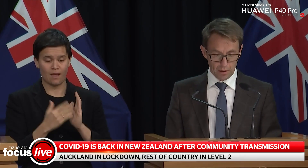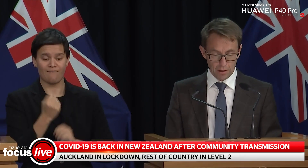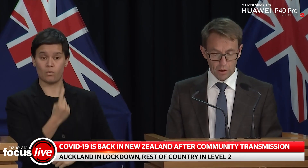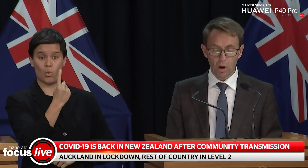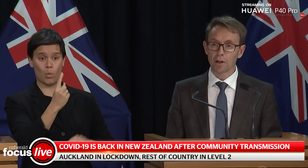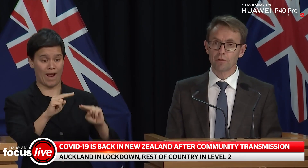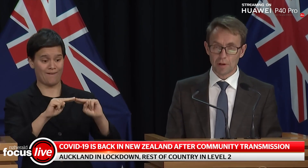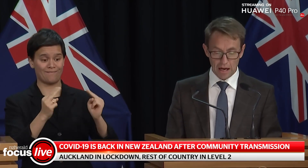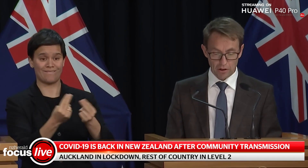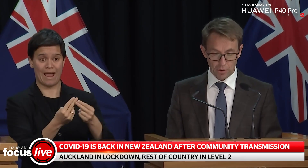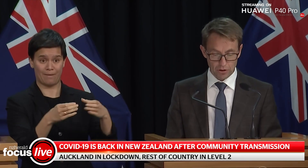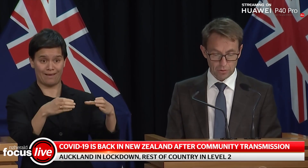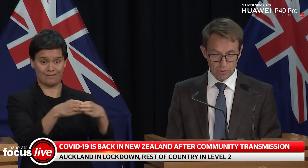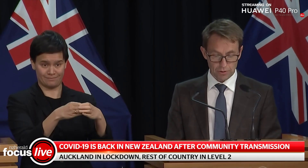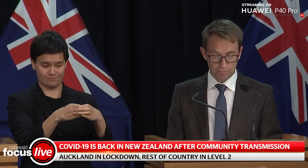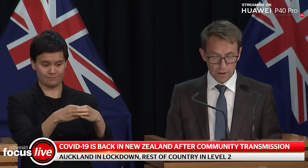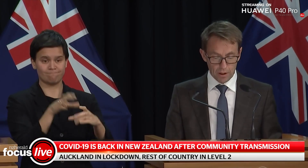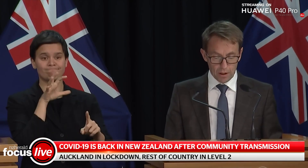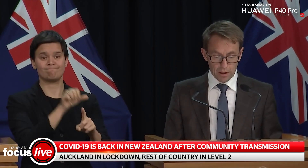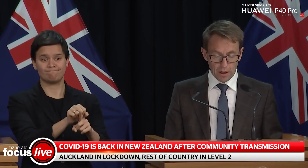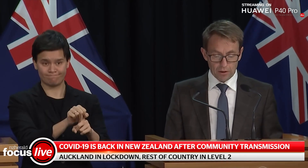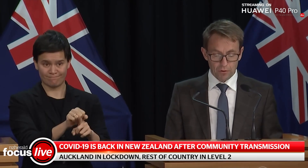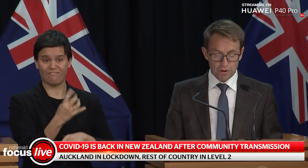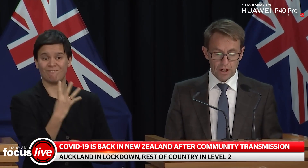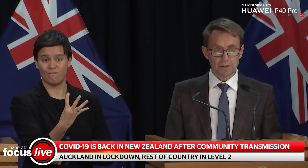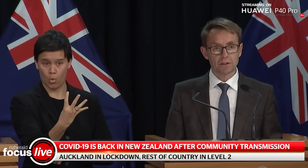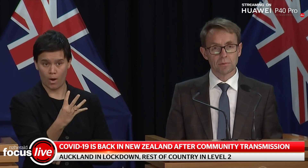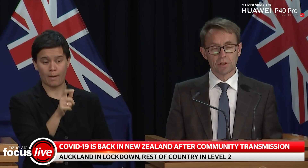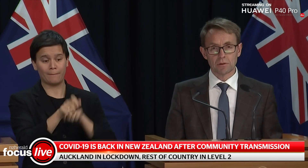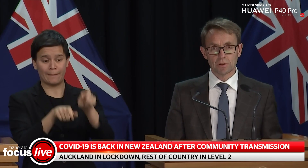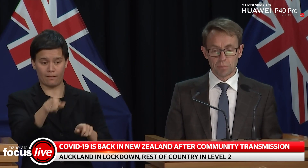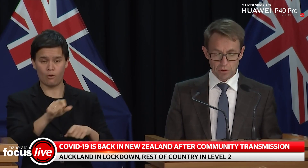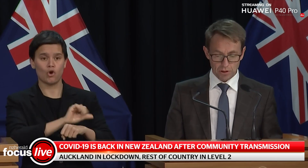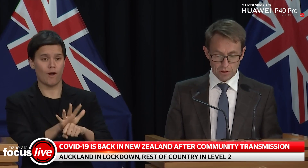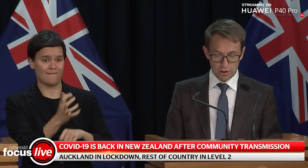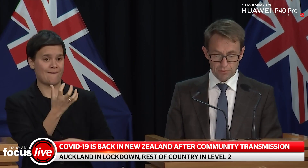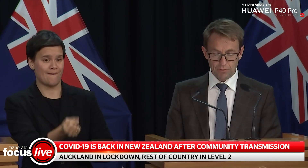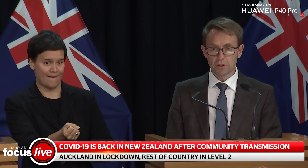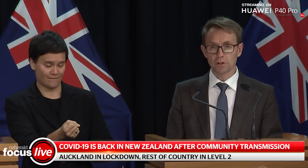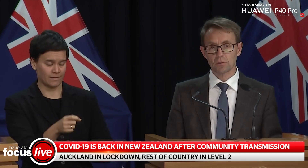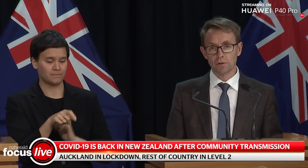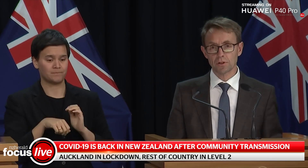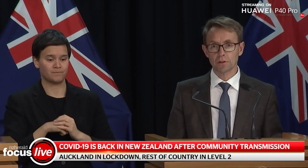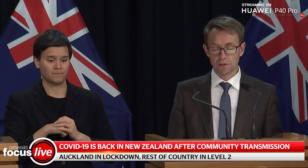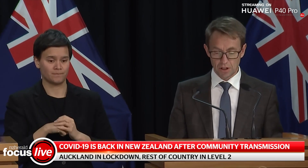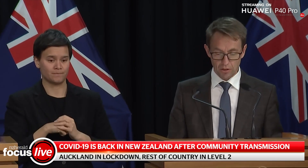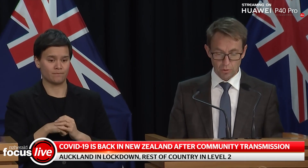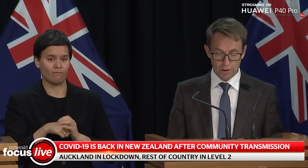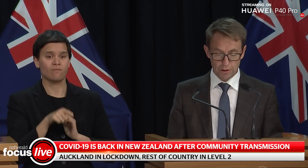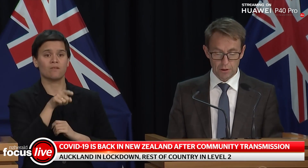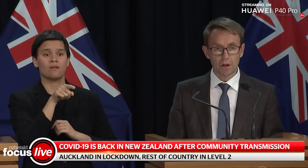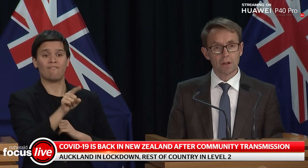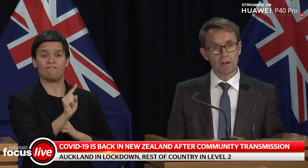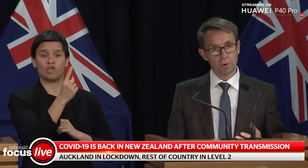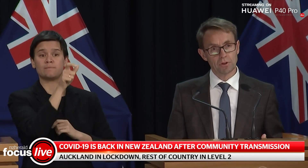acquired from an unknown source. The first case to present was a person in their 50s who lives in South